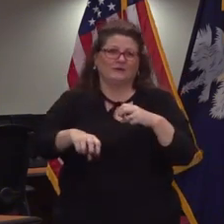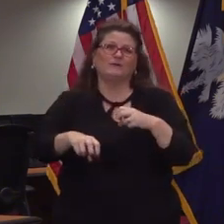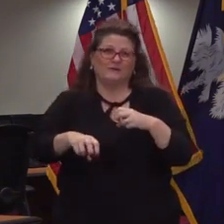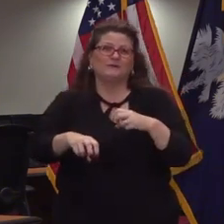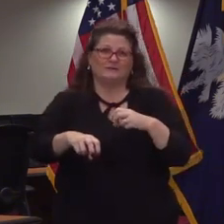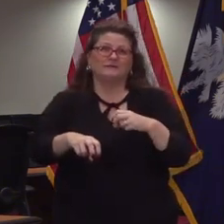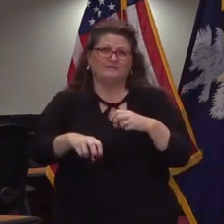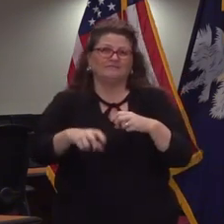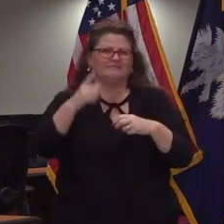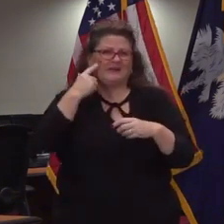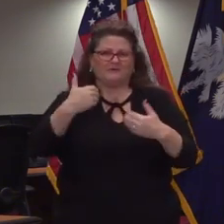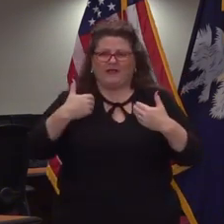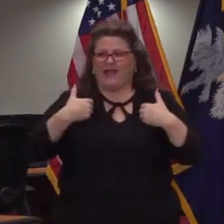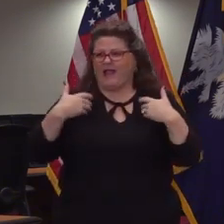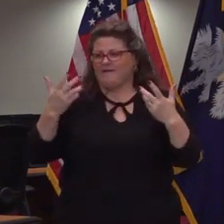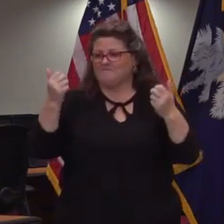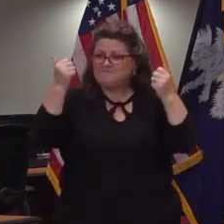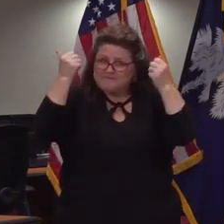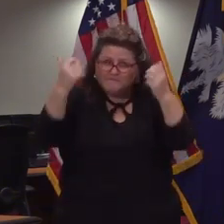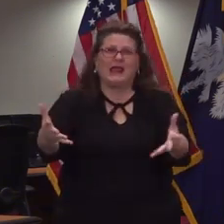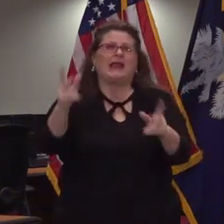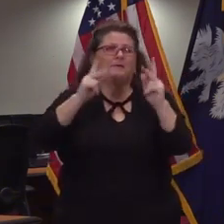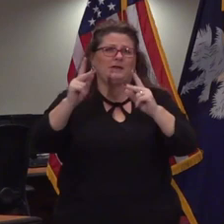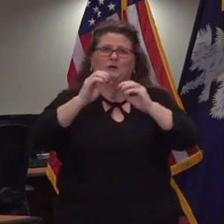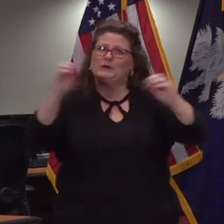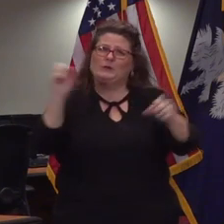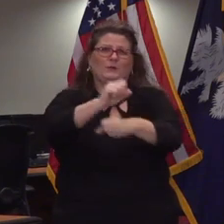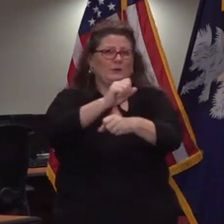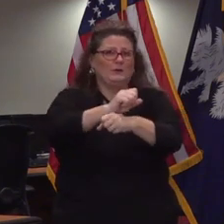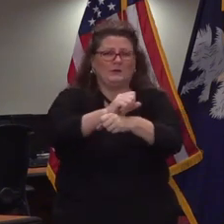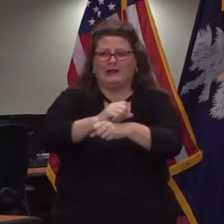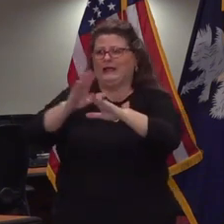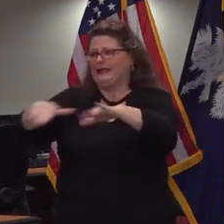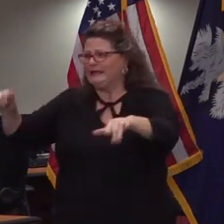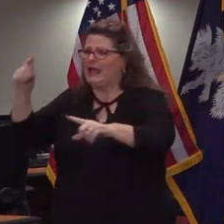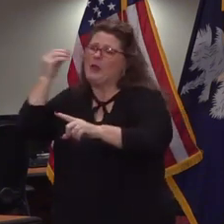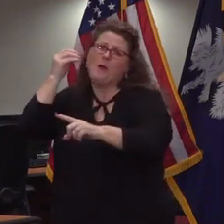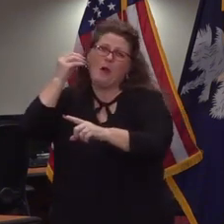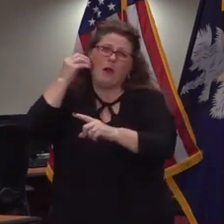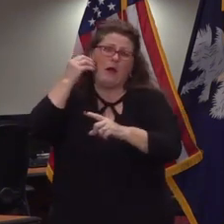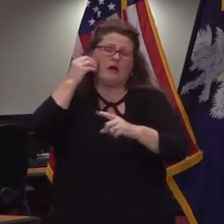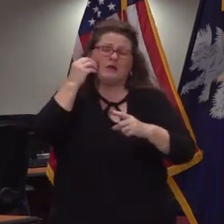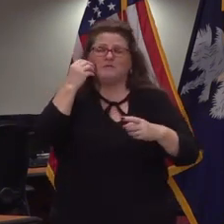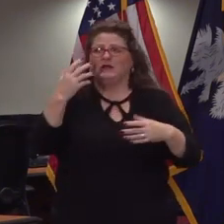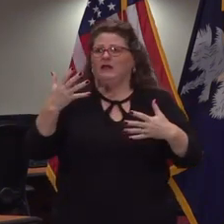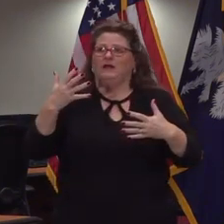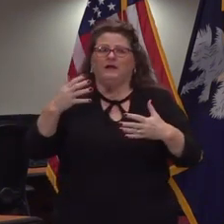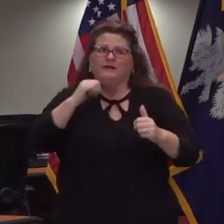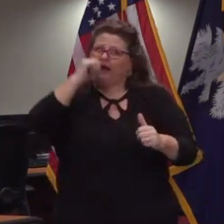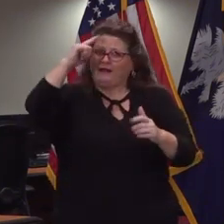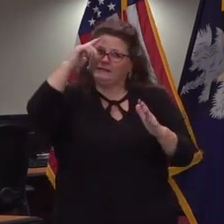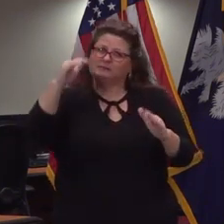hundreds of thousands of people out of work and the children all at home at times when it was not expected